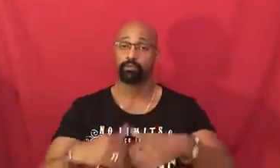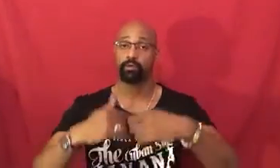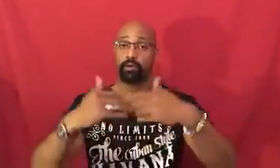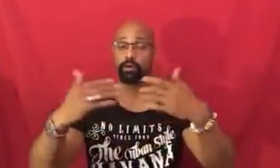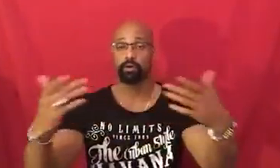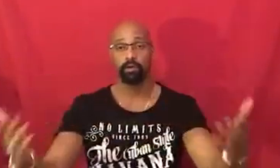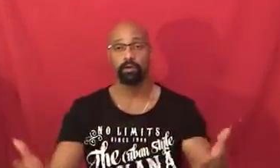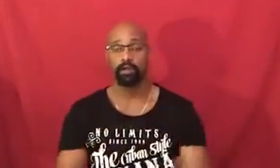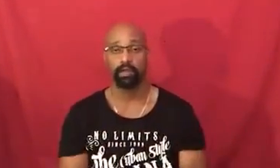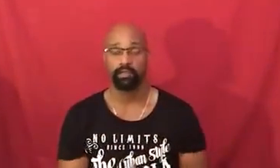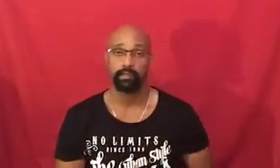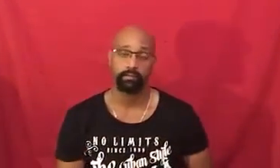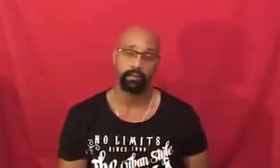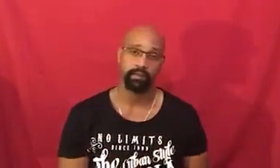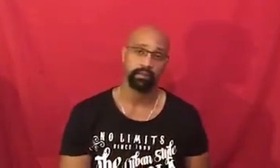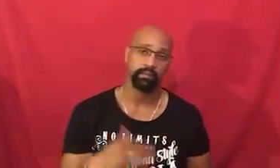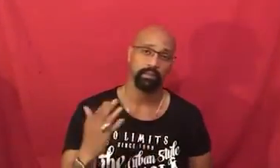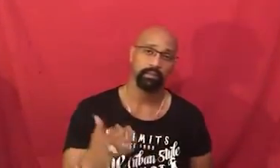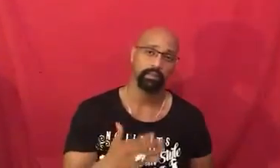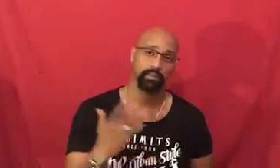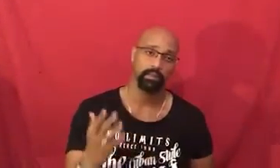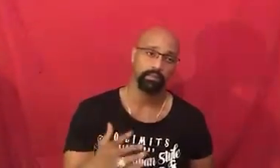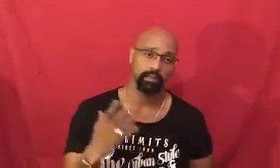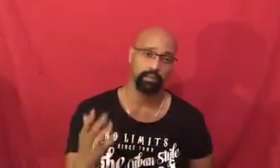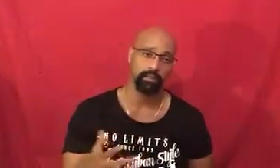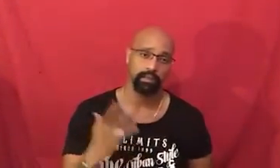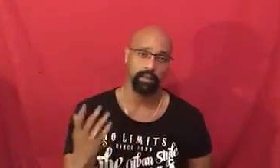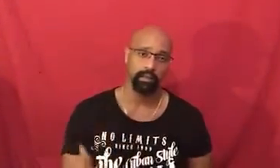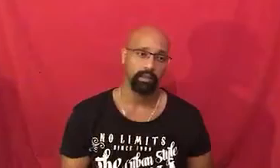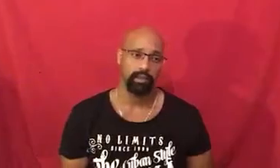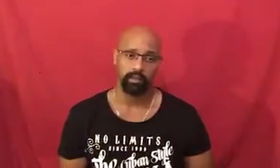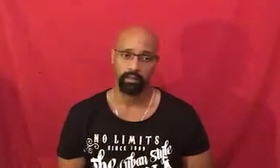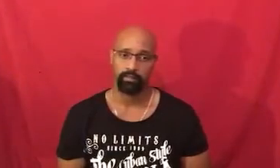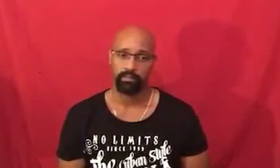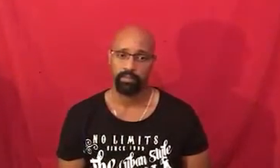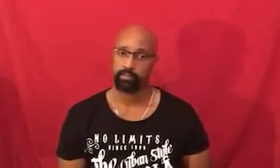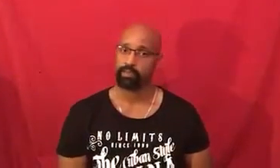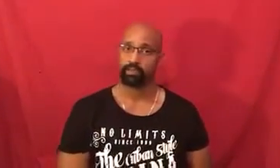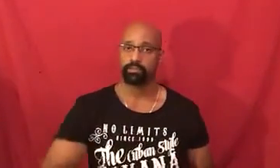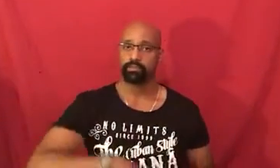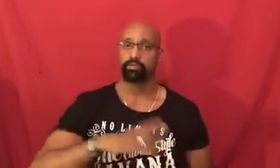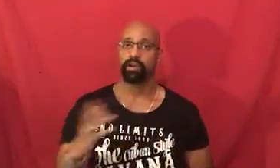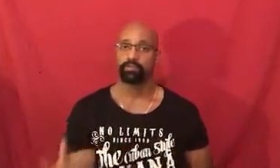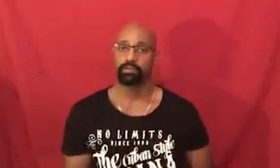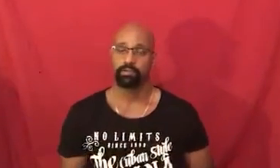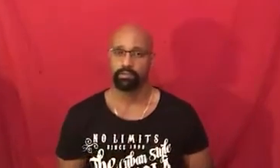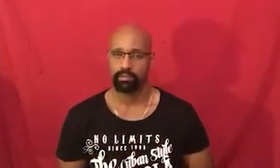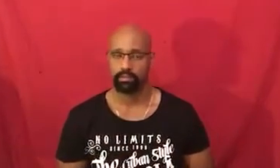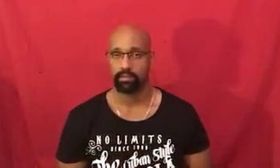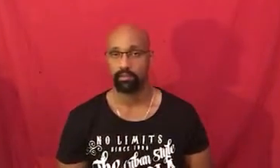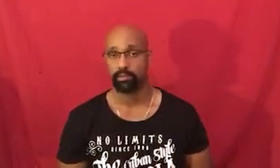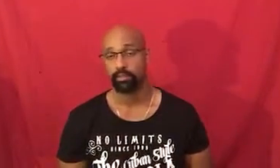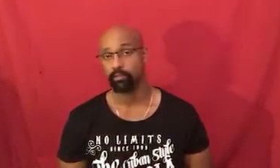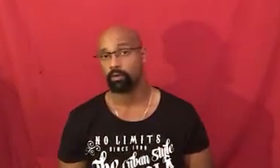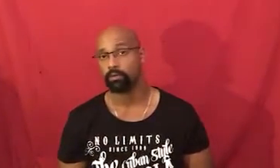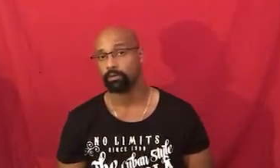for any kind of success and the ability to thrive in this in this complicated world